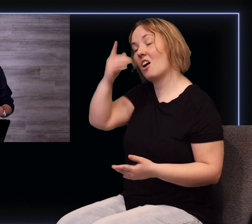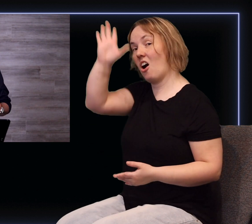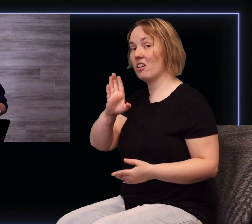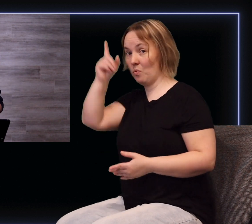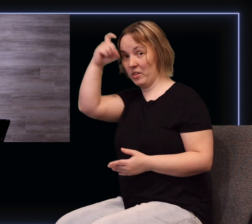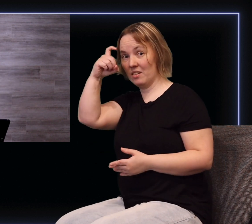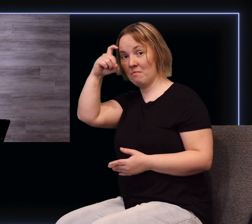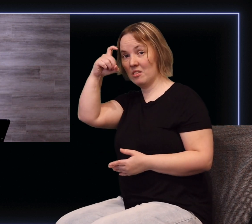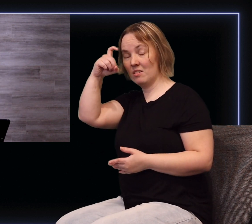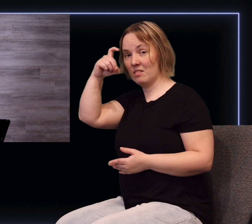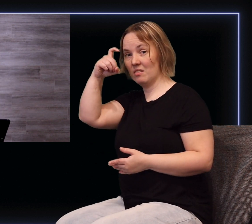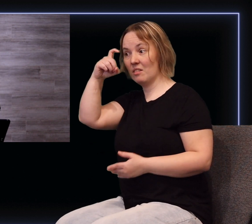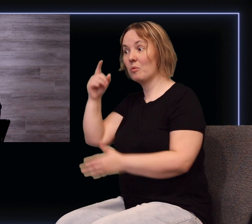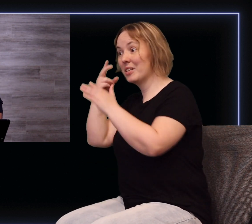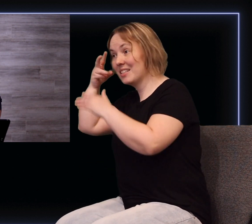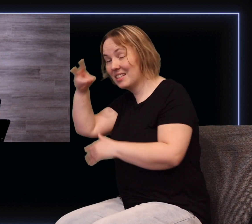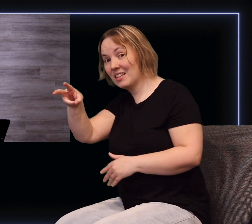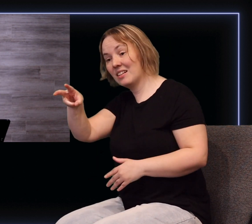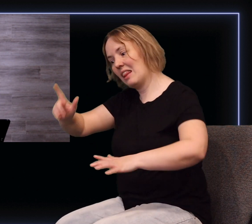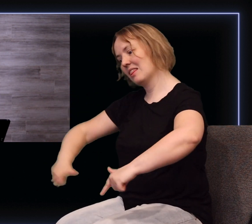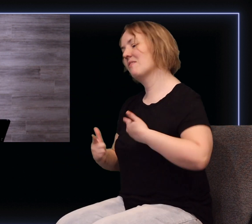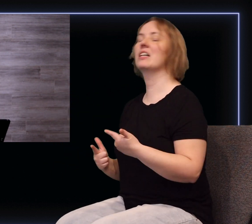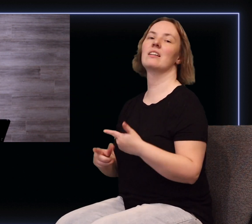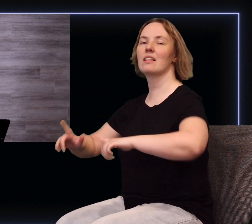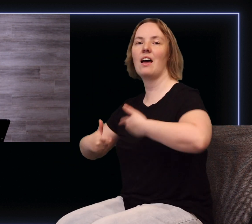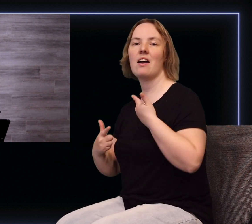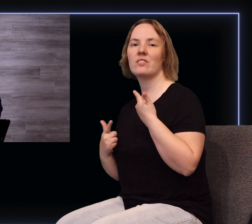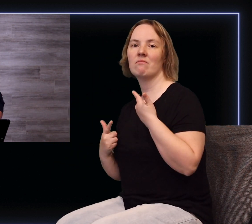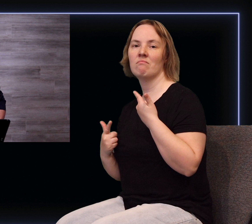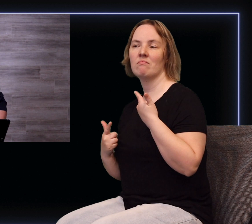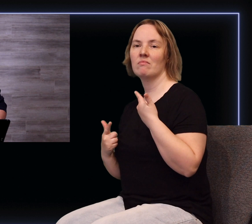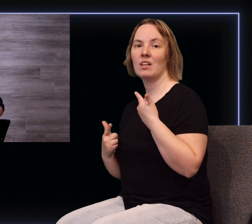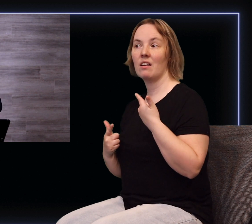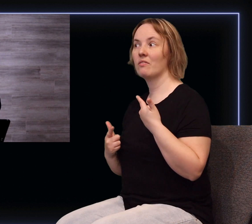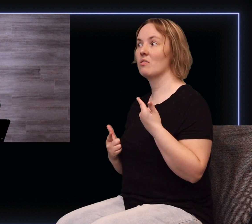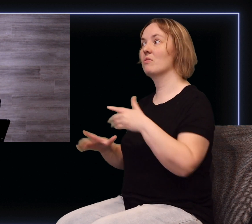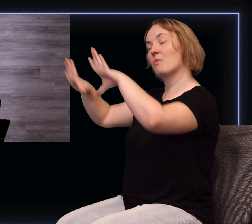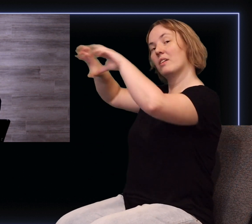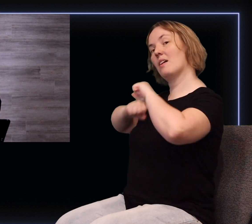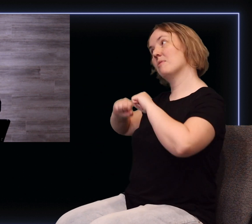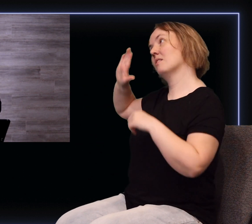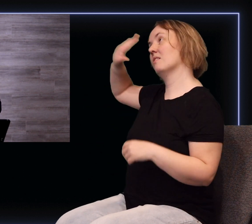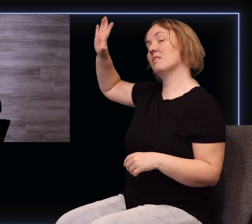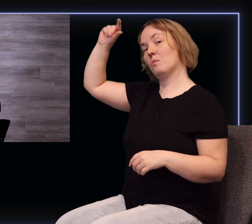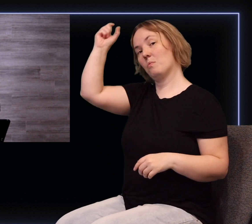God's wisdom will visibly be seen living in the lives of those who actually embrace His wisdom,